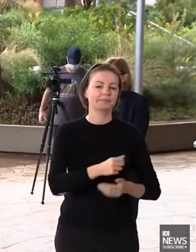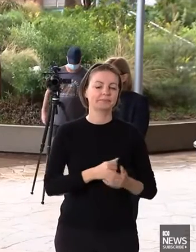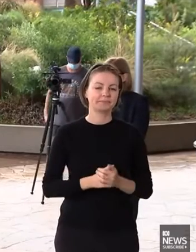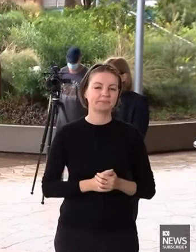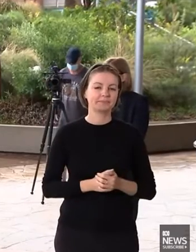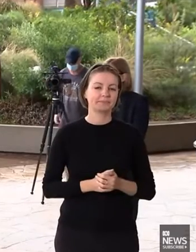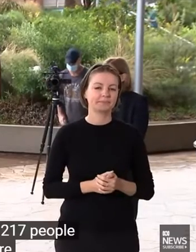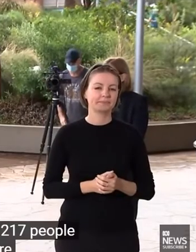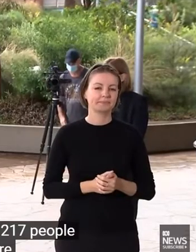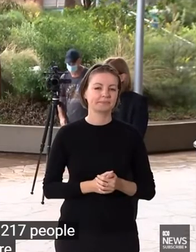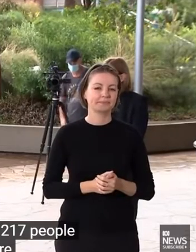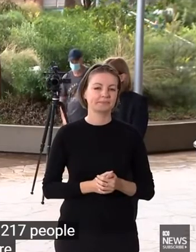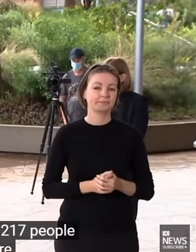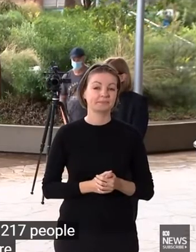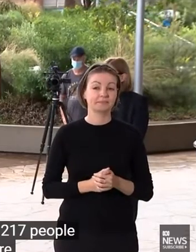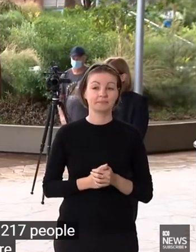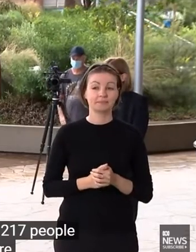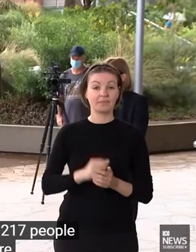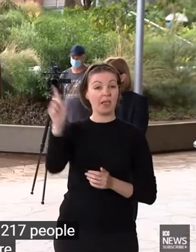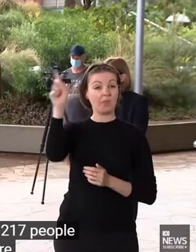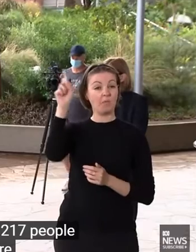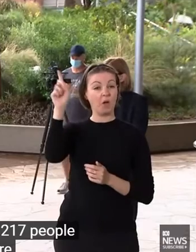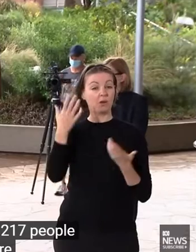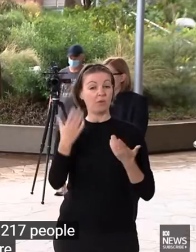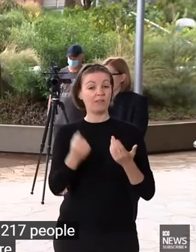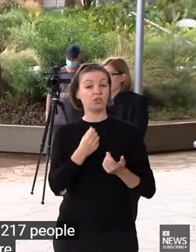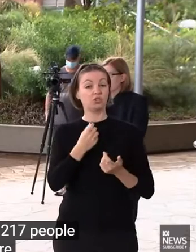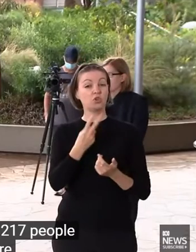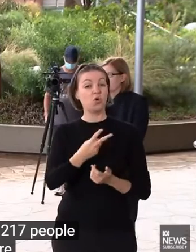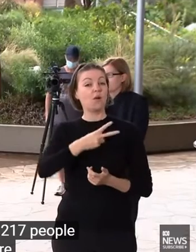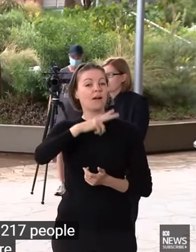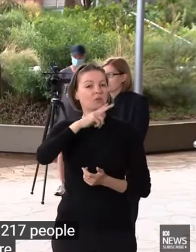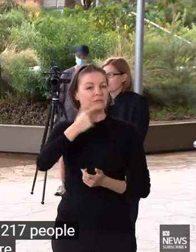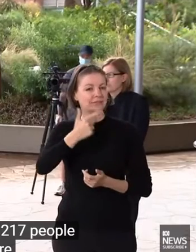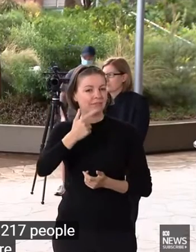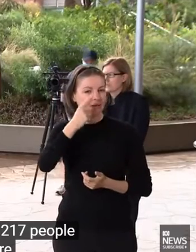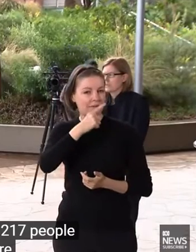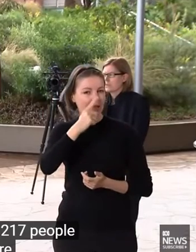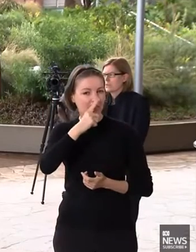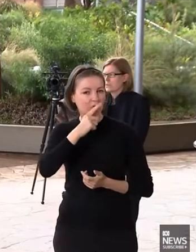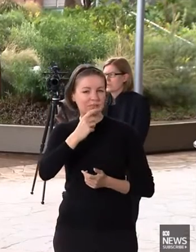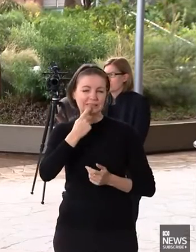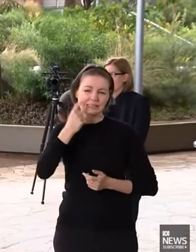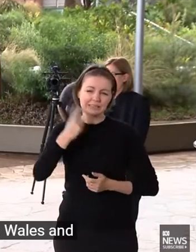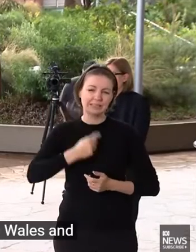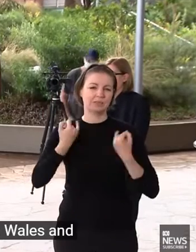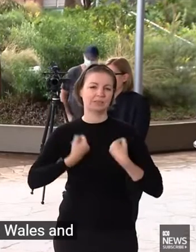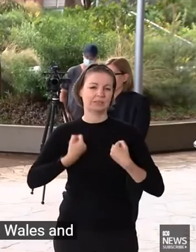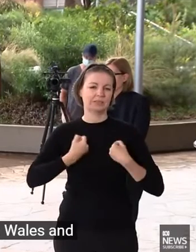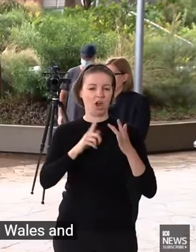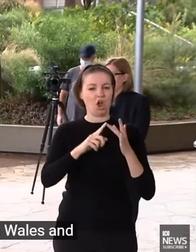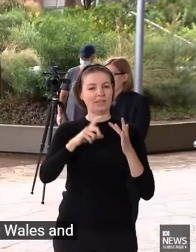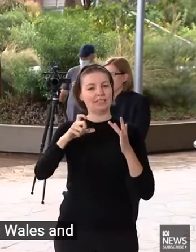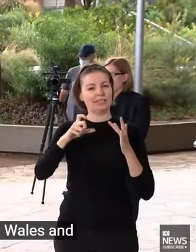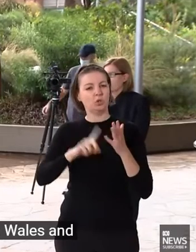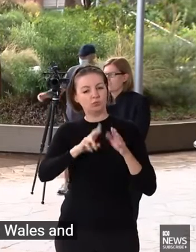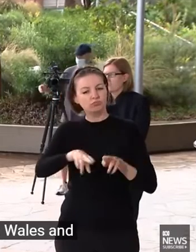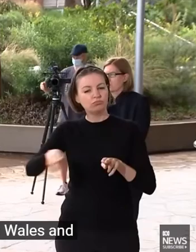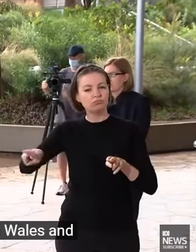At the moment we have 217 people in intensive care units across New South Wales,